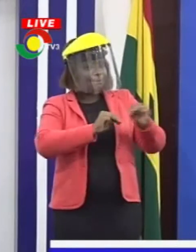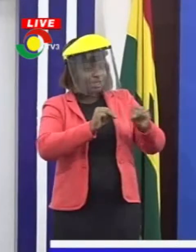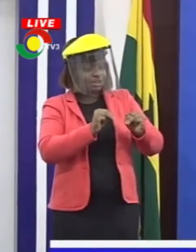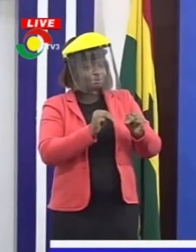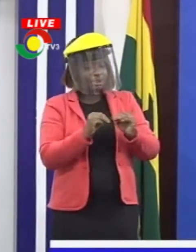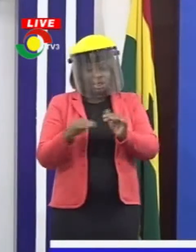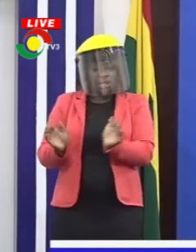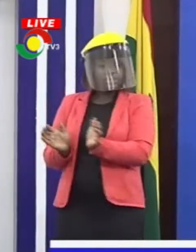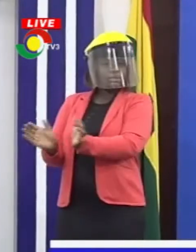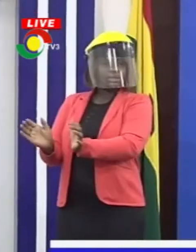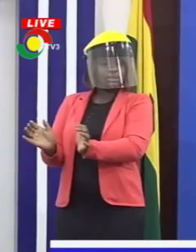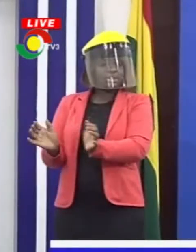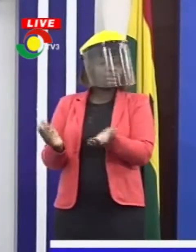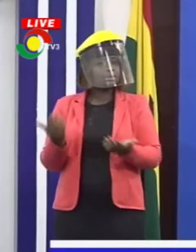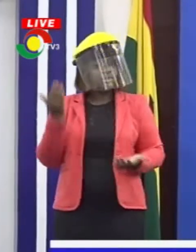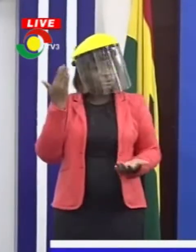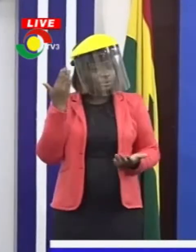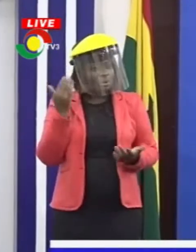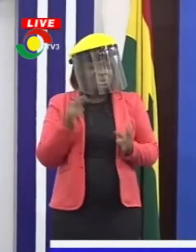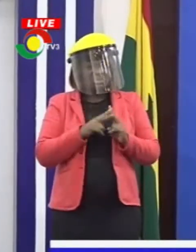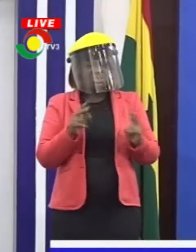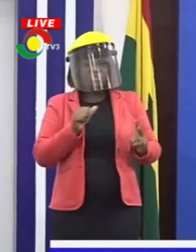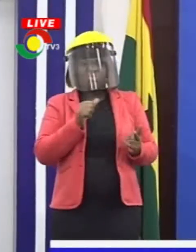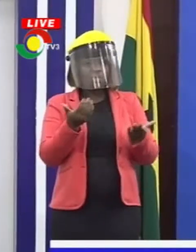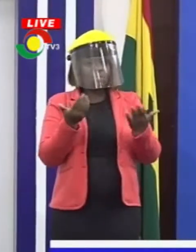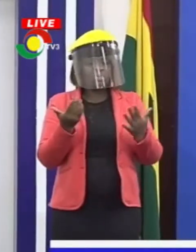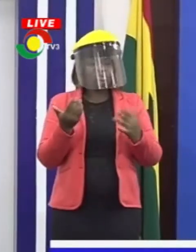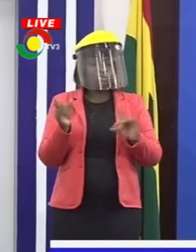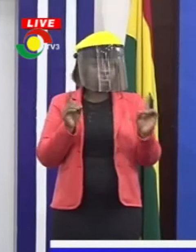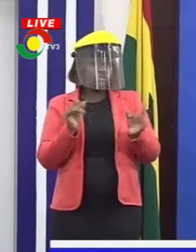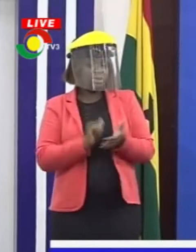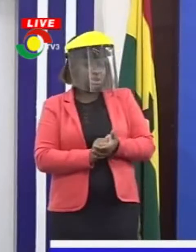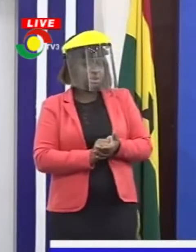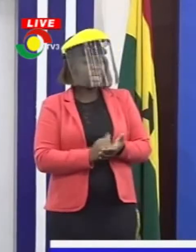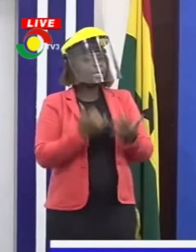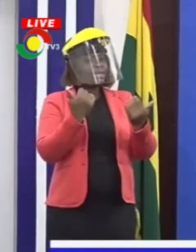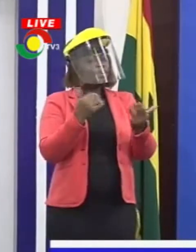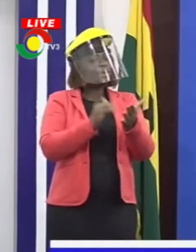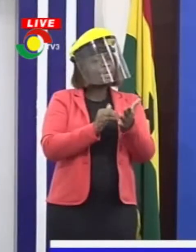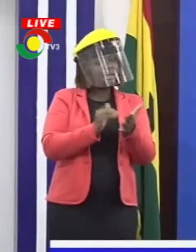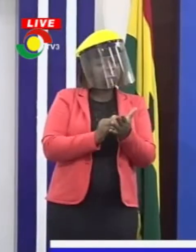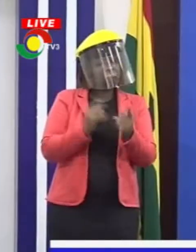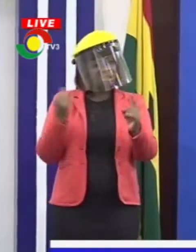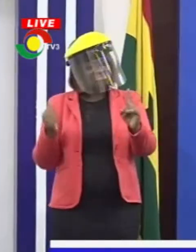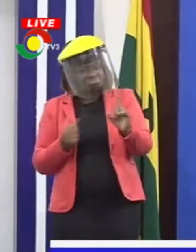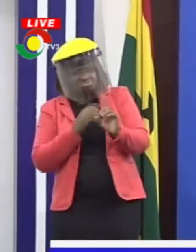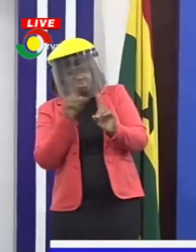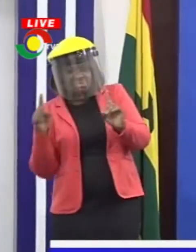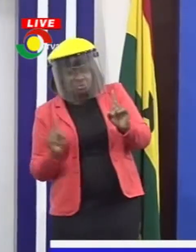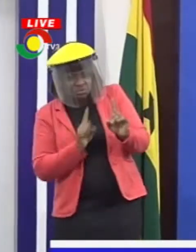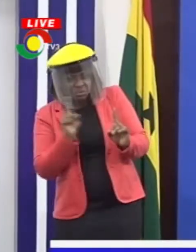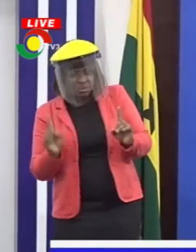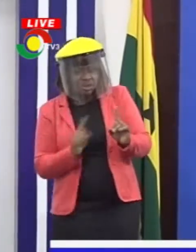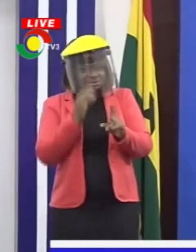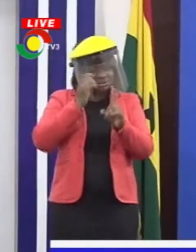isolation is concerned. And so we do not intend to look at that. In the follow-up, we may follow some of them up to check their